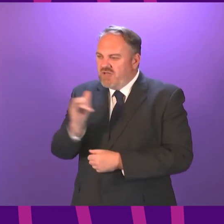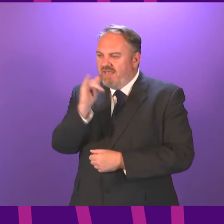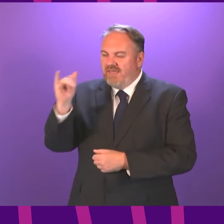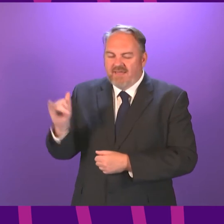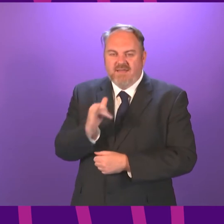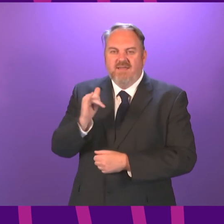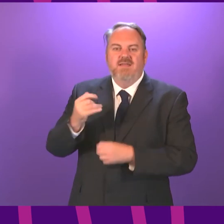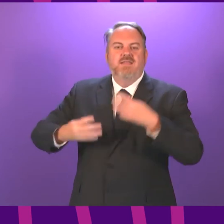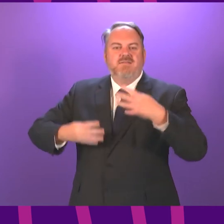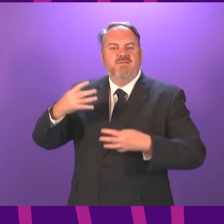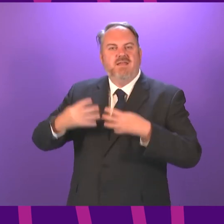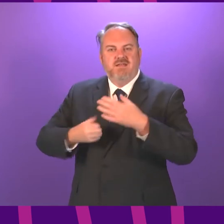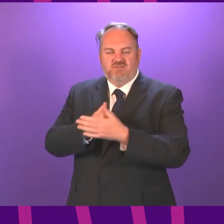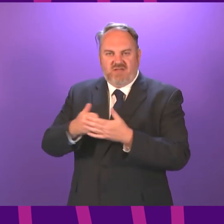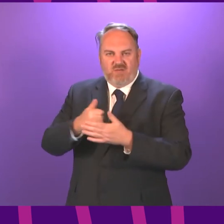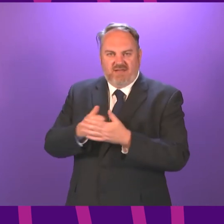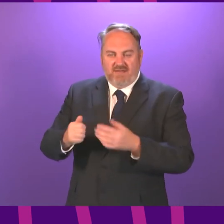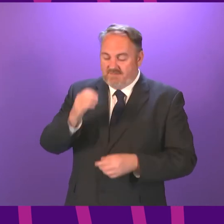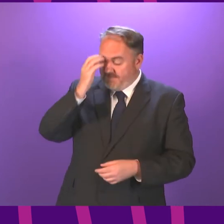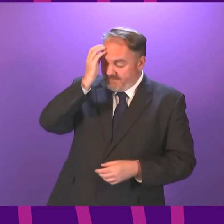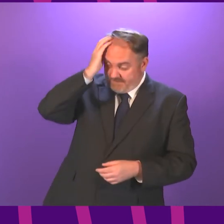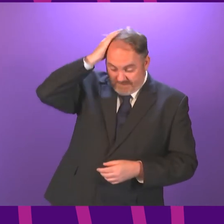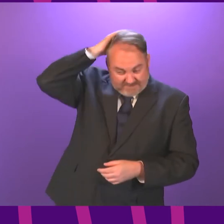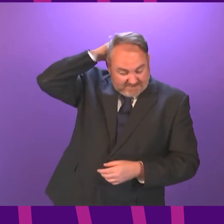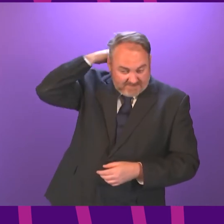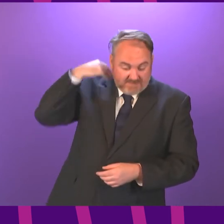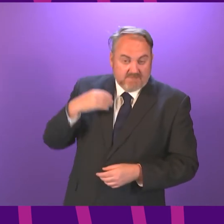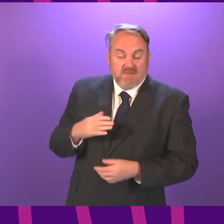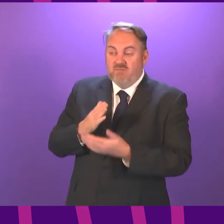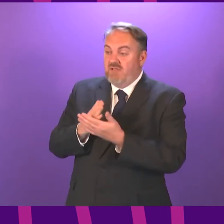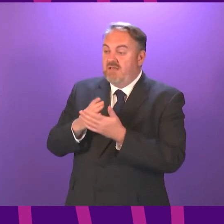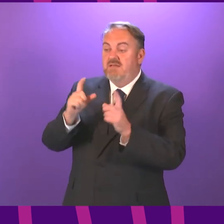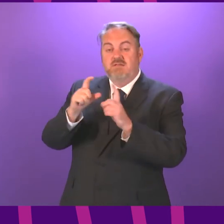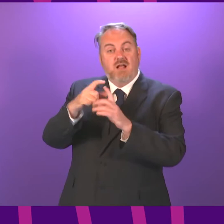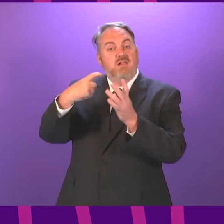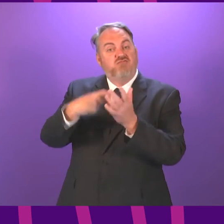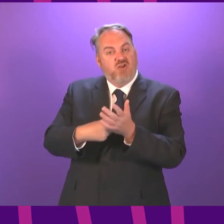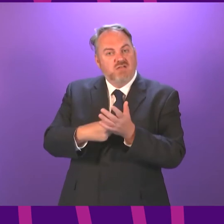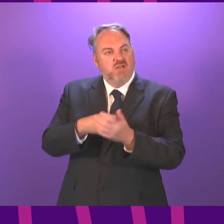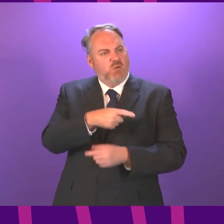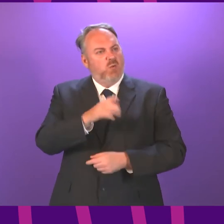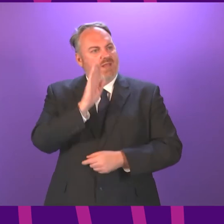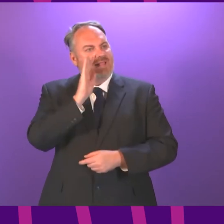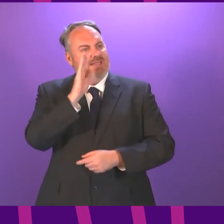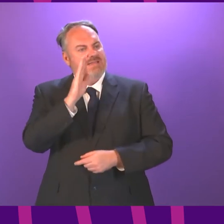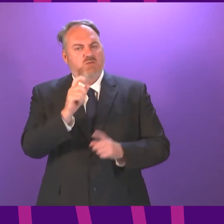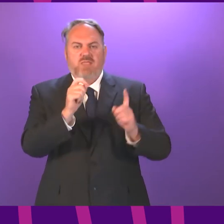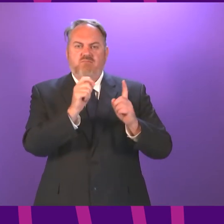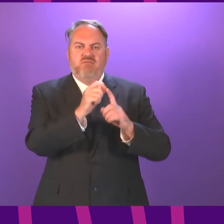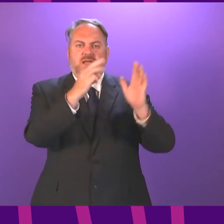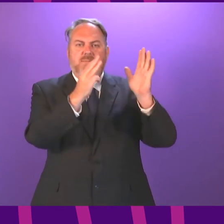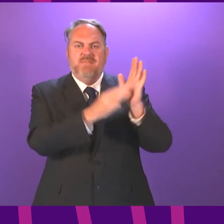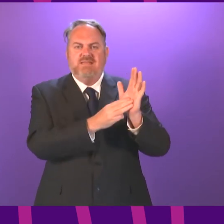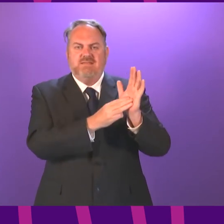data on a daily basis. And if Douglas Ross wants to listen to the Prime Minister and indeed to the Prime Minister's clinical